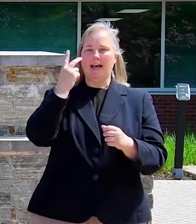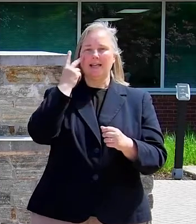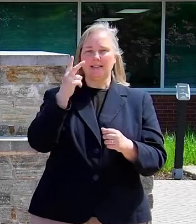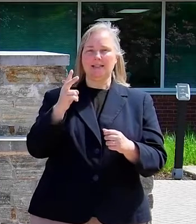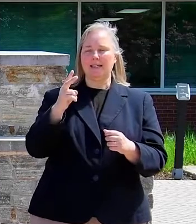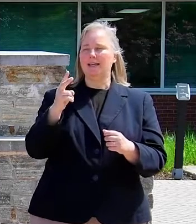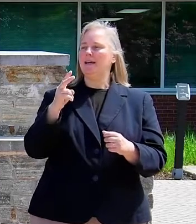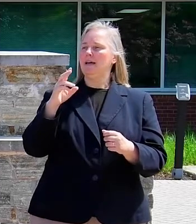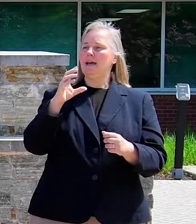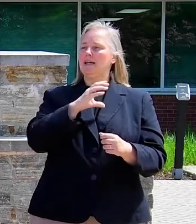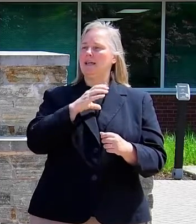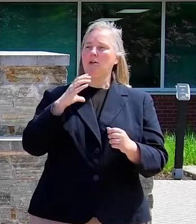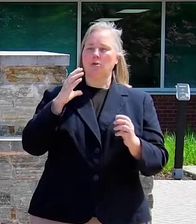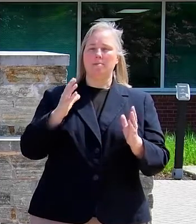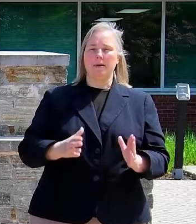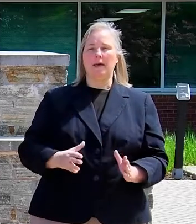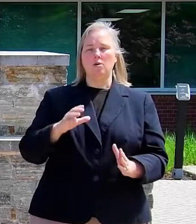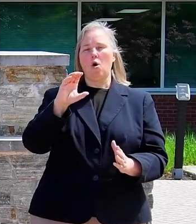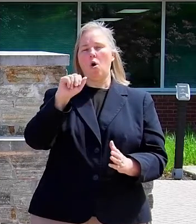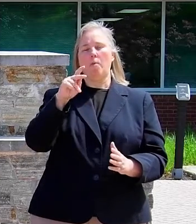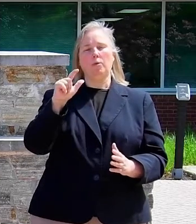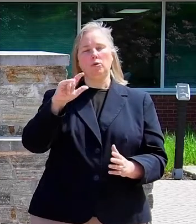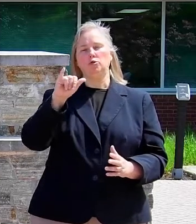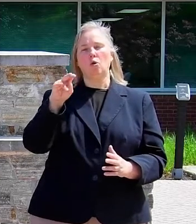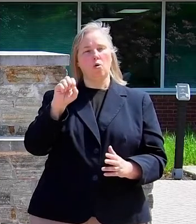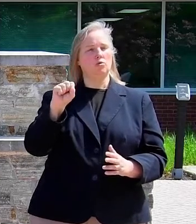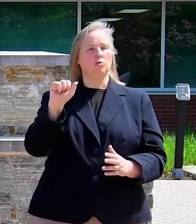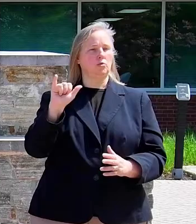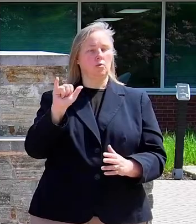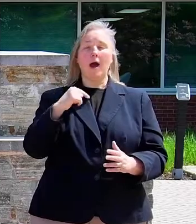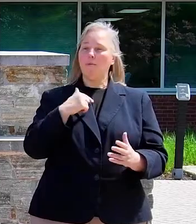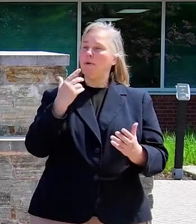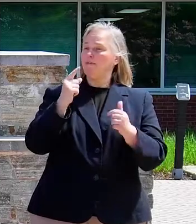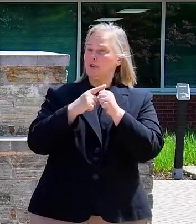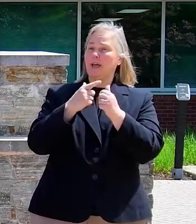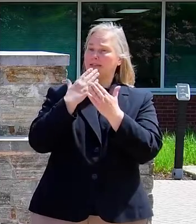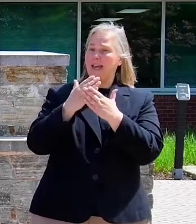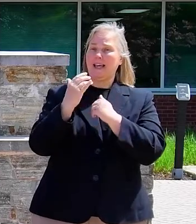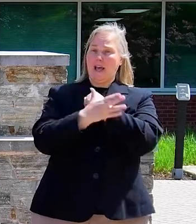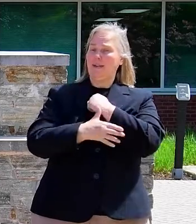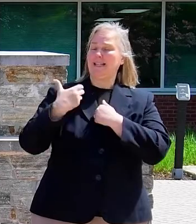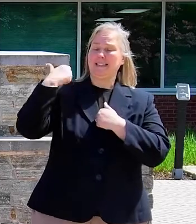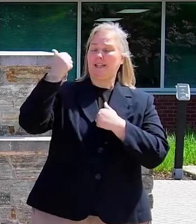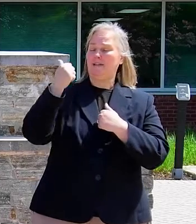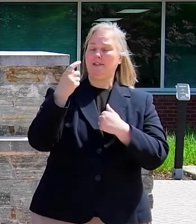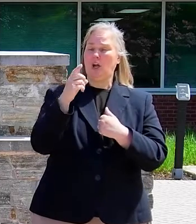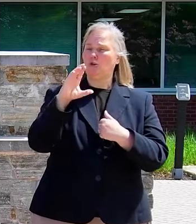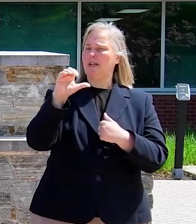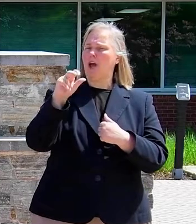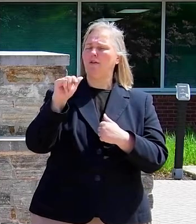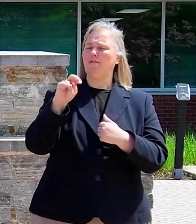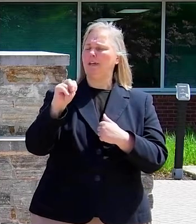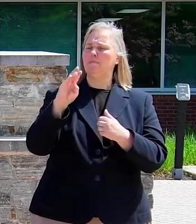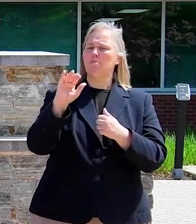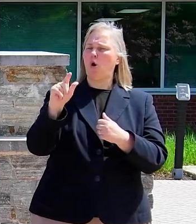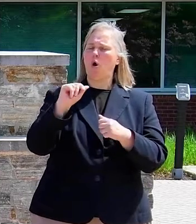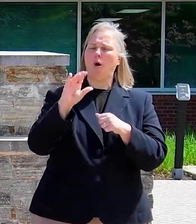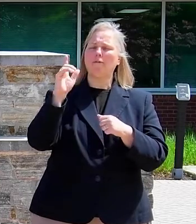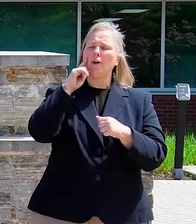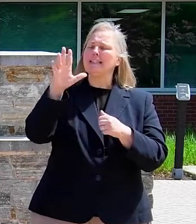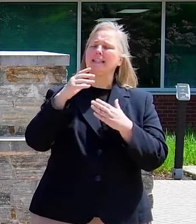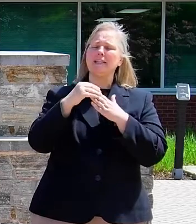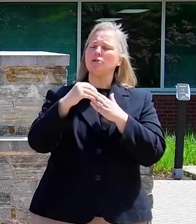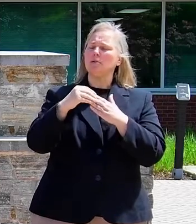as well. I want to begin by thanking our county executive, Dr. Calvin Ball, for his leadership on this really important issue.